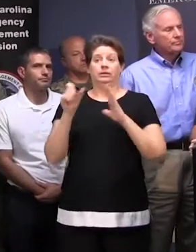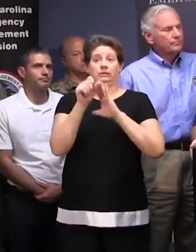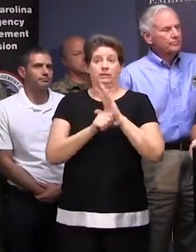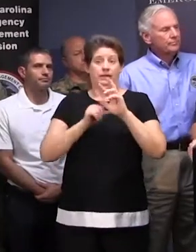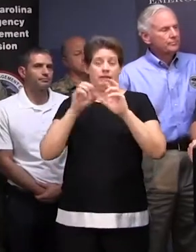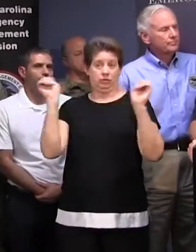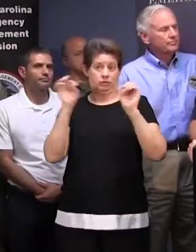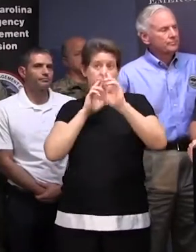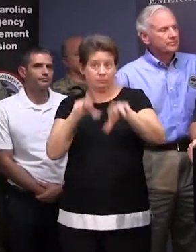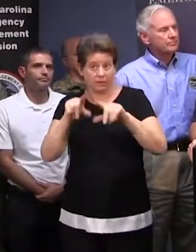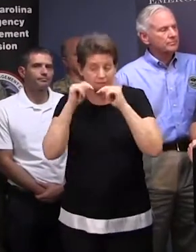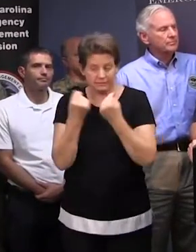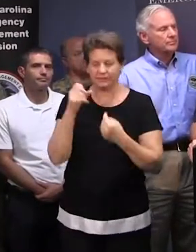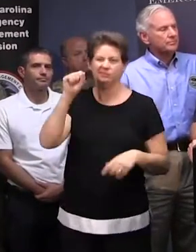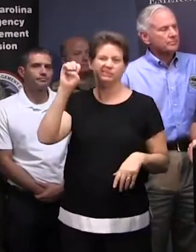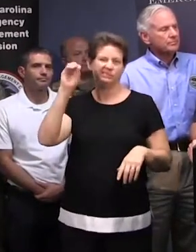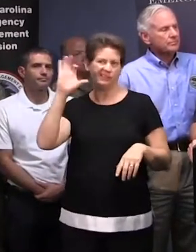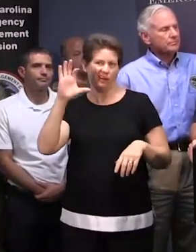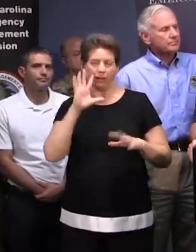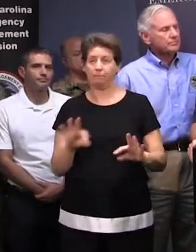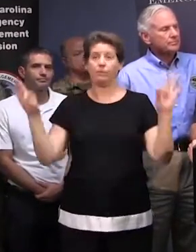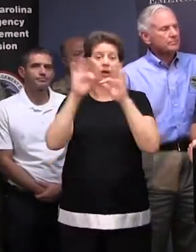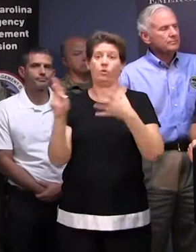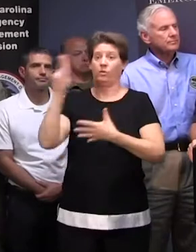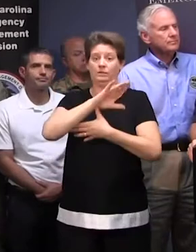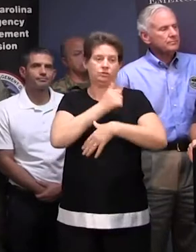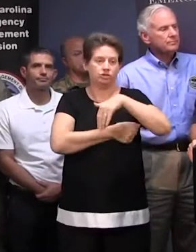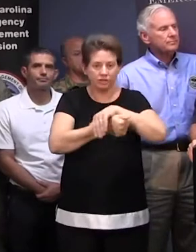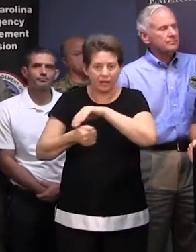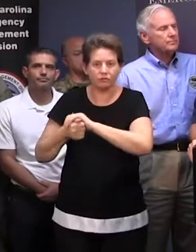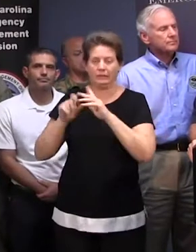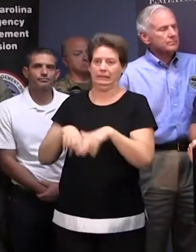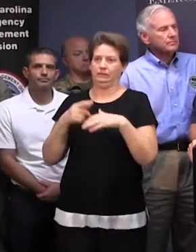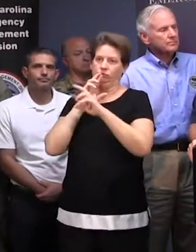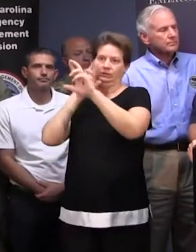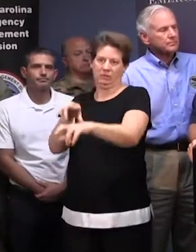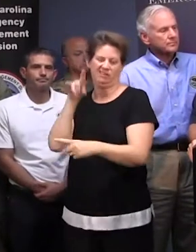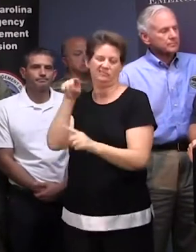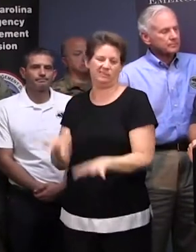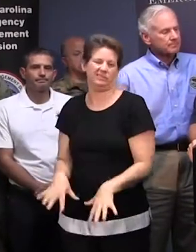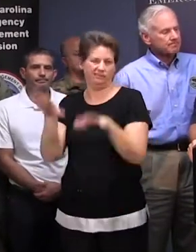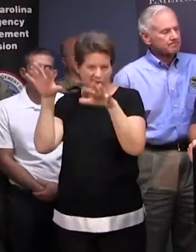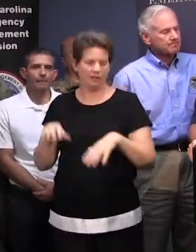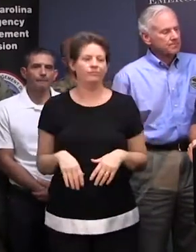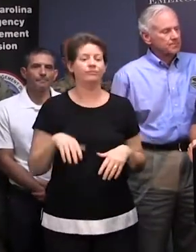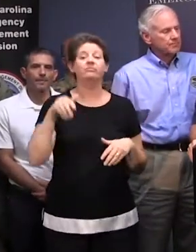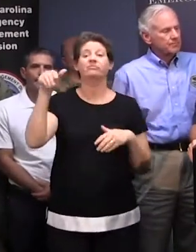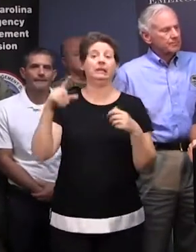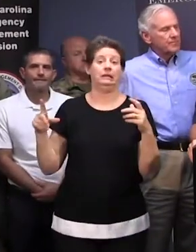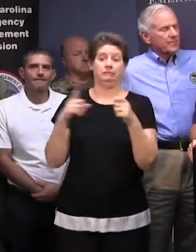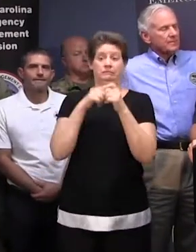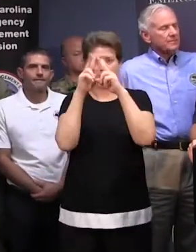Team here at the SEAC, our priorities are sheltering and initial response, including flood operations, and then it will be followed up by initial damage